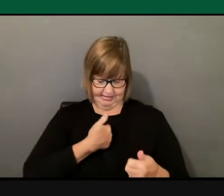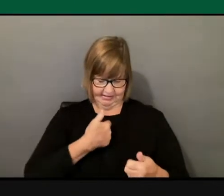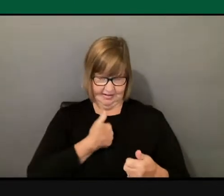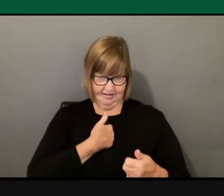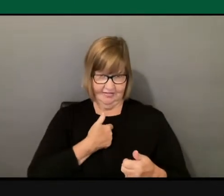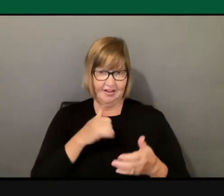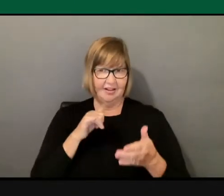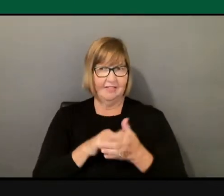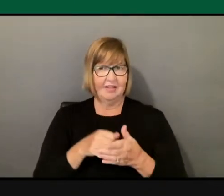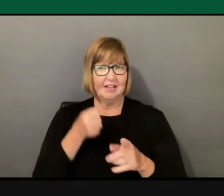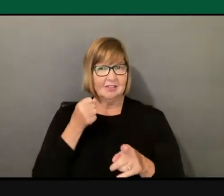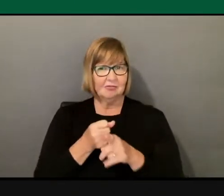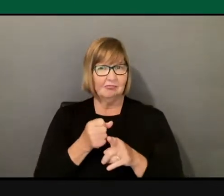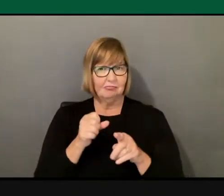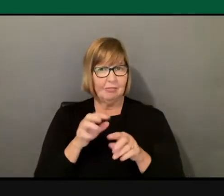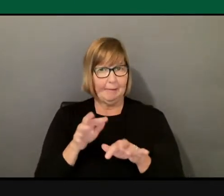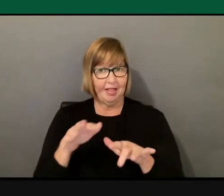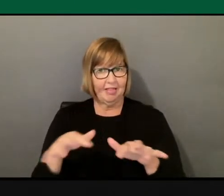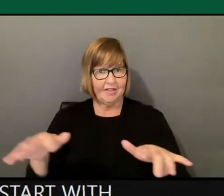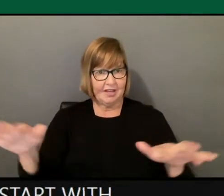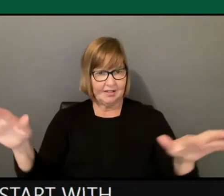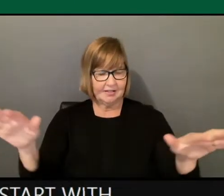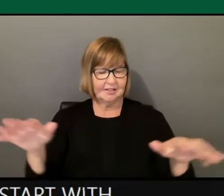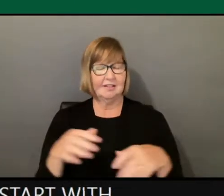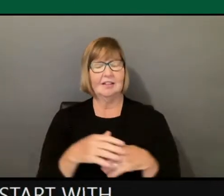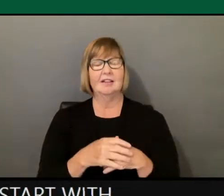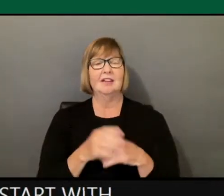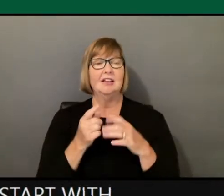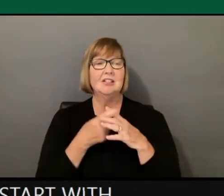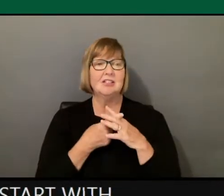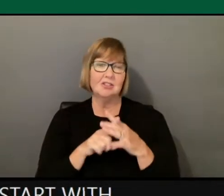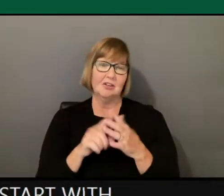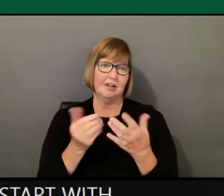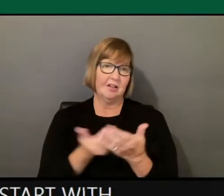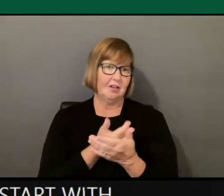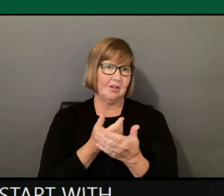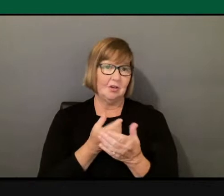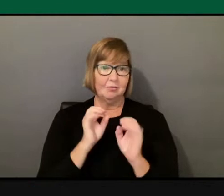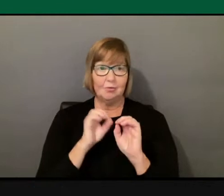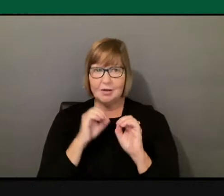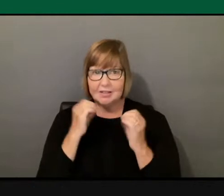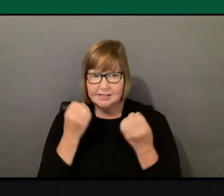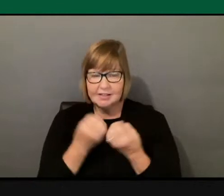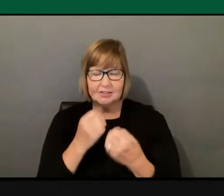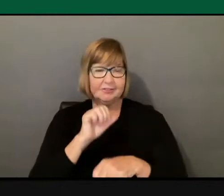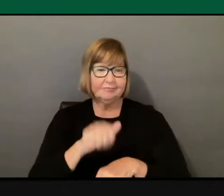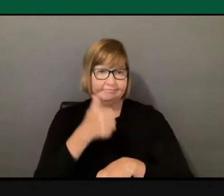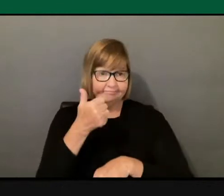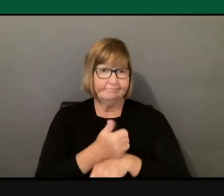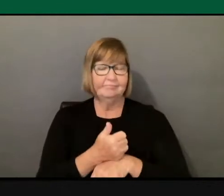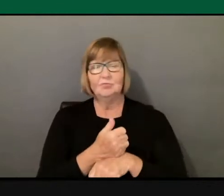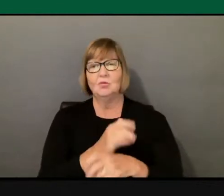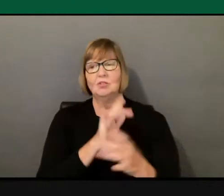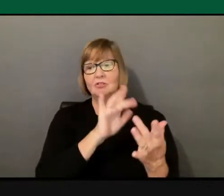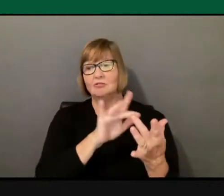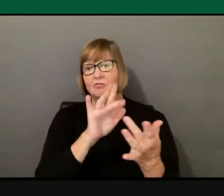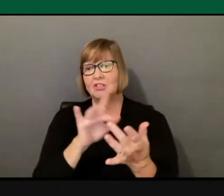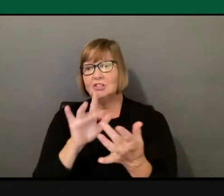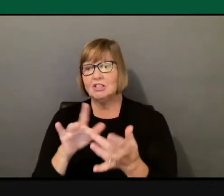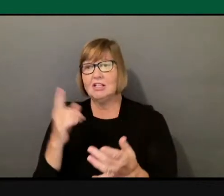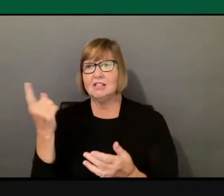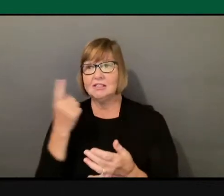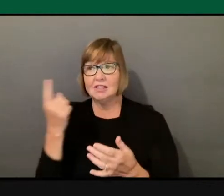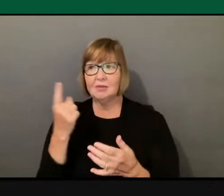And whether it is starting a new organization or reaching out to somebody you haven't done.